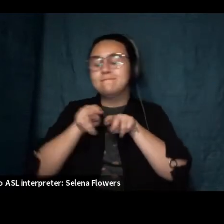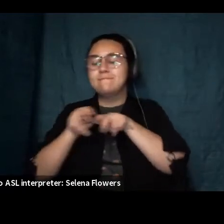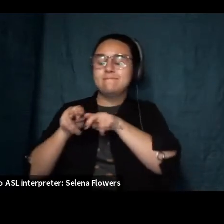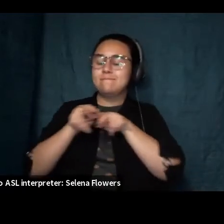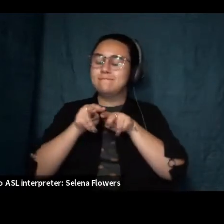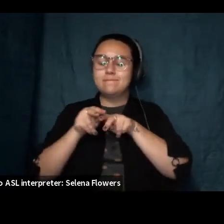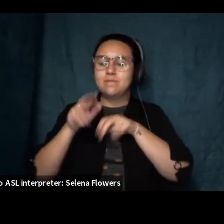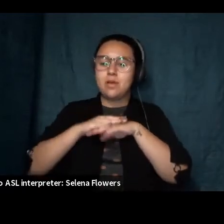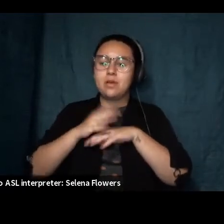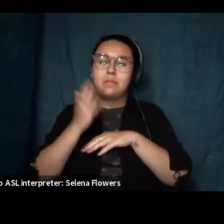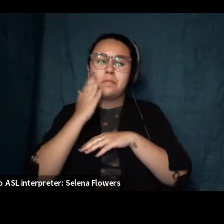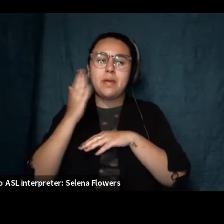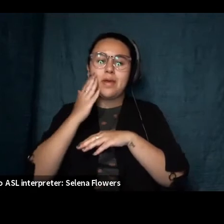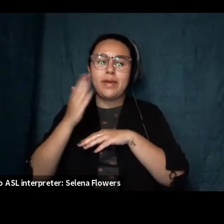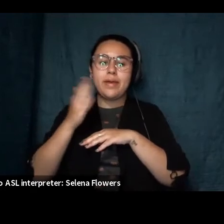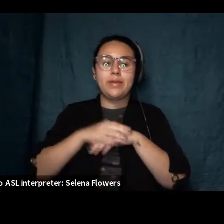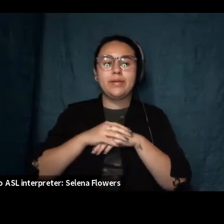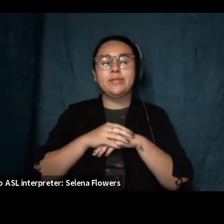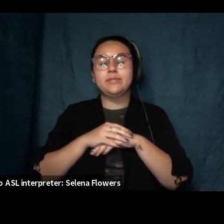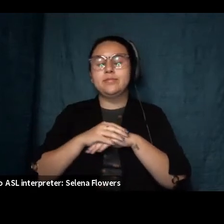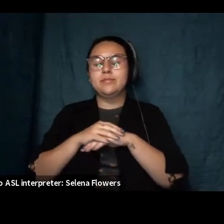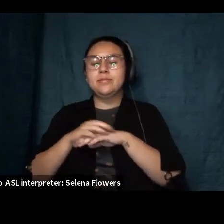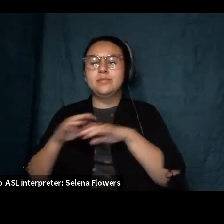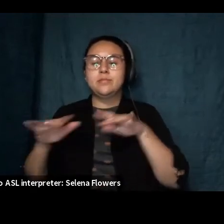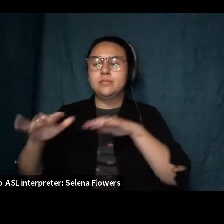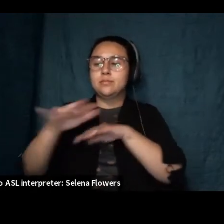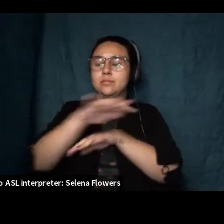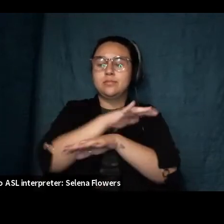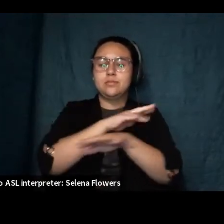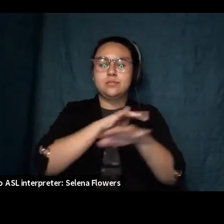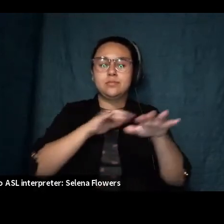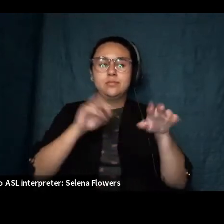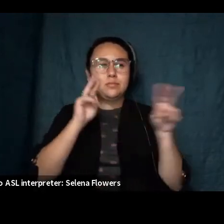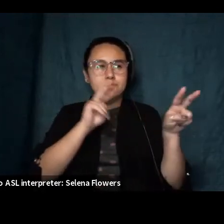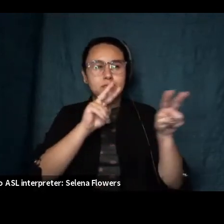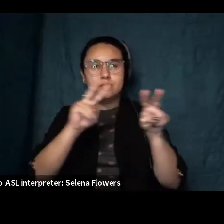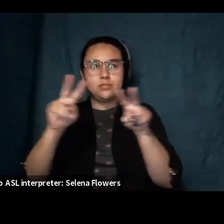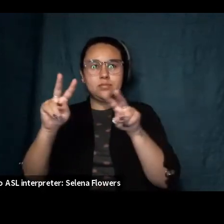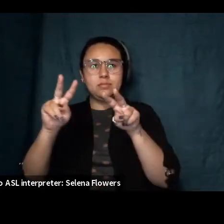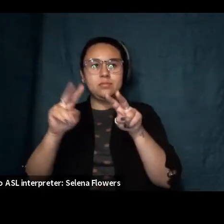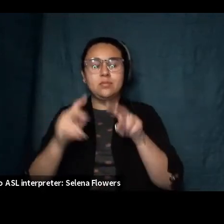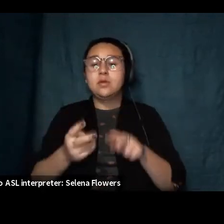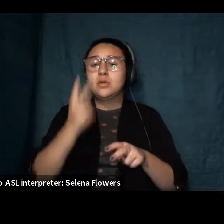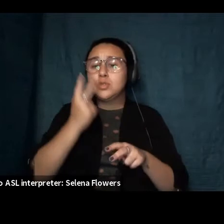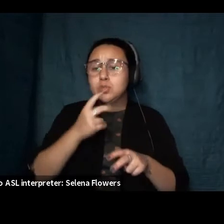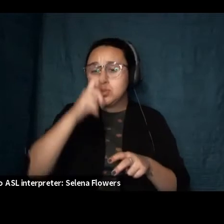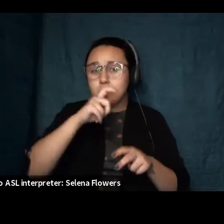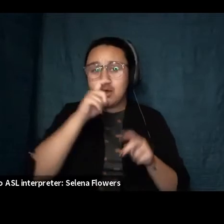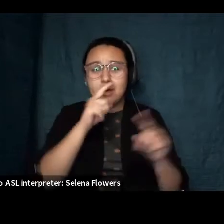tiny glass bottles beside it two grinning dolls talk of their husbands both magicians